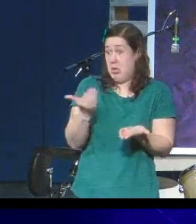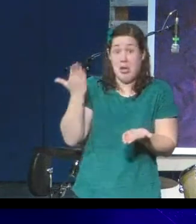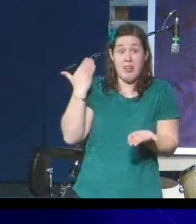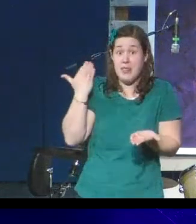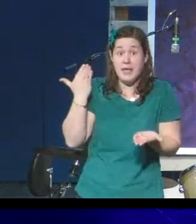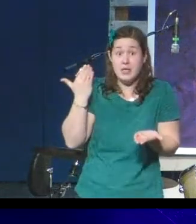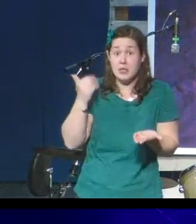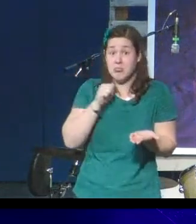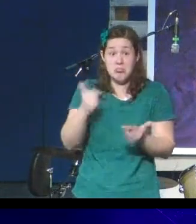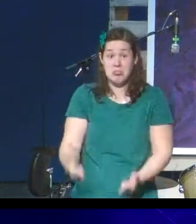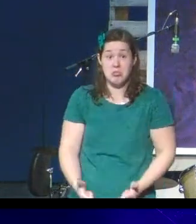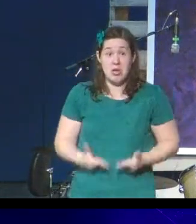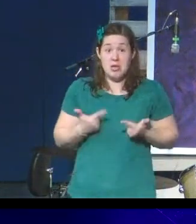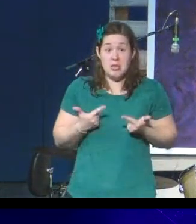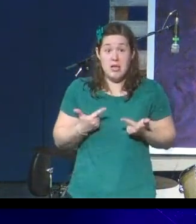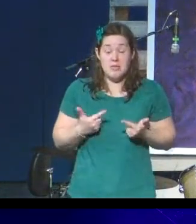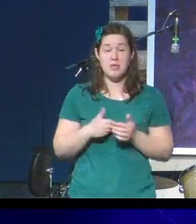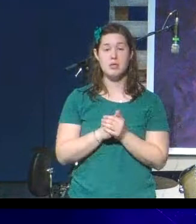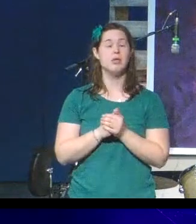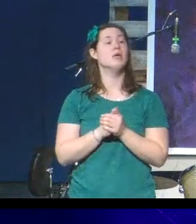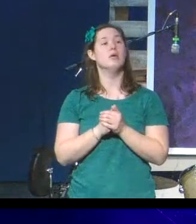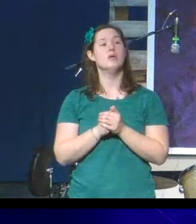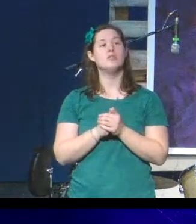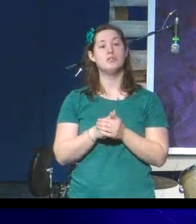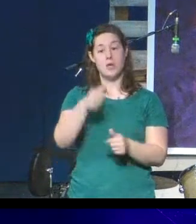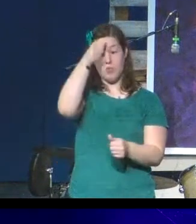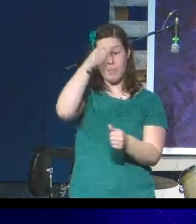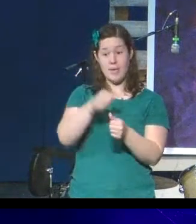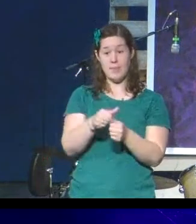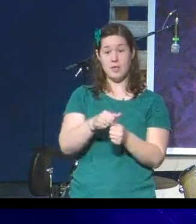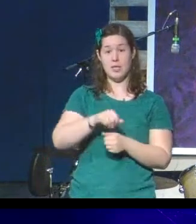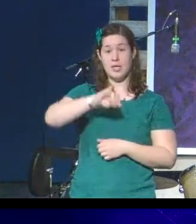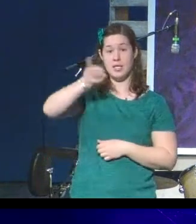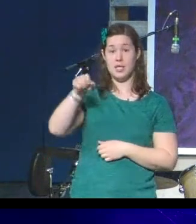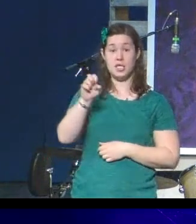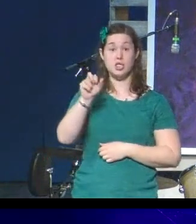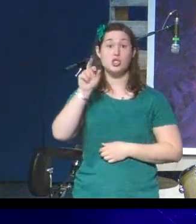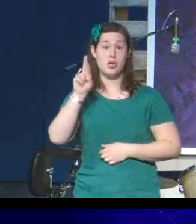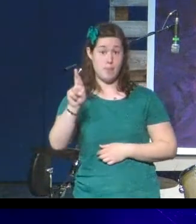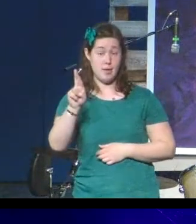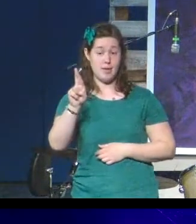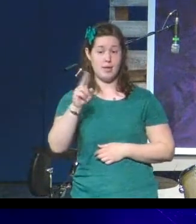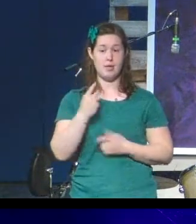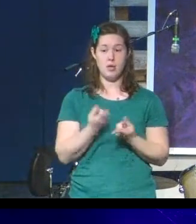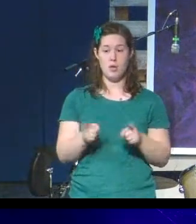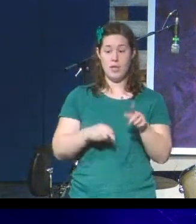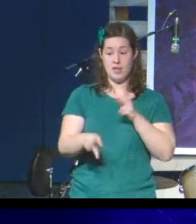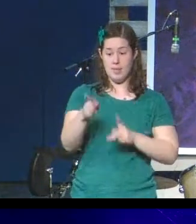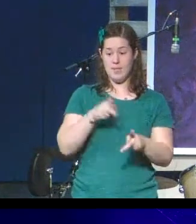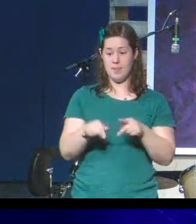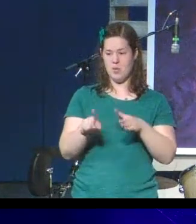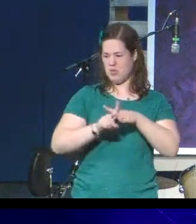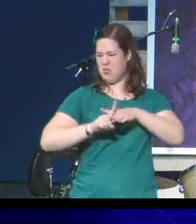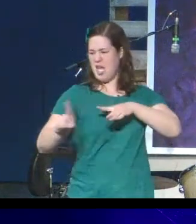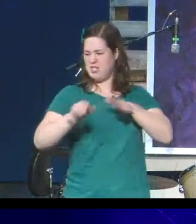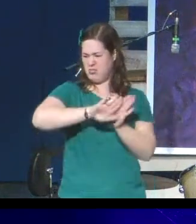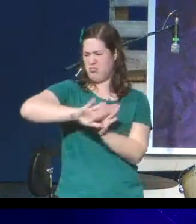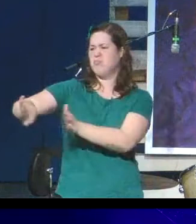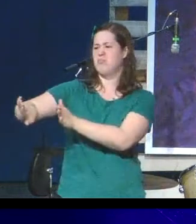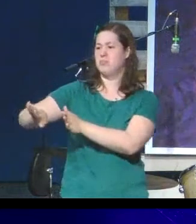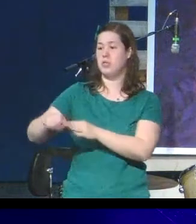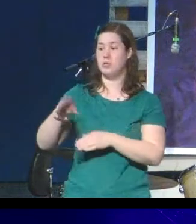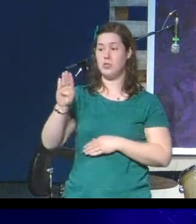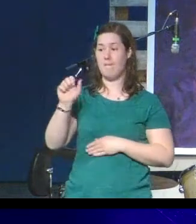Remember in the book of Jeremiah, when the Israelites are exiled to Babylon, and God tells the people, plant crops, build